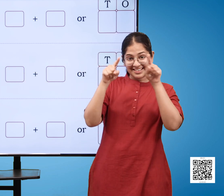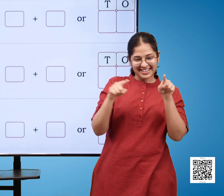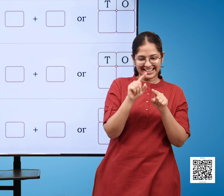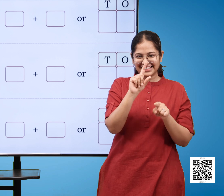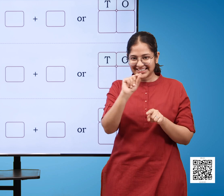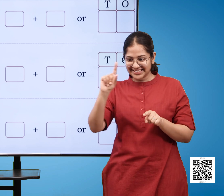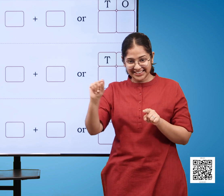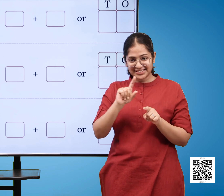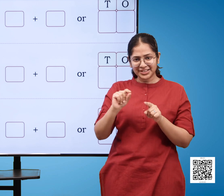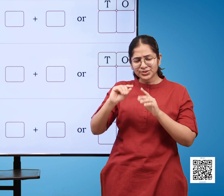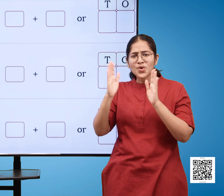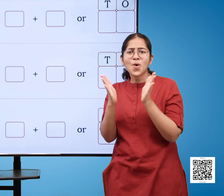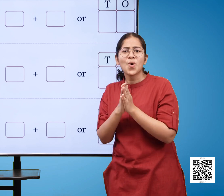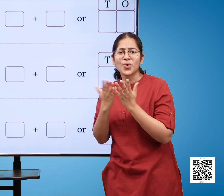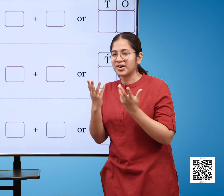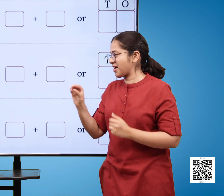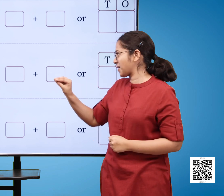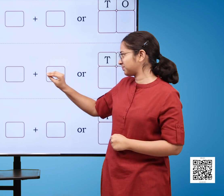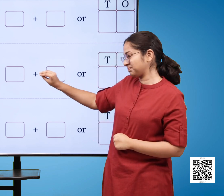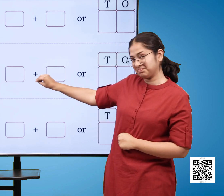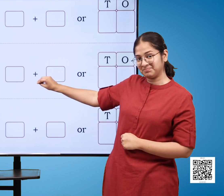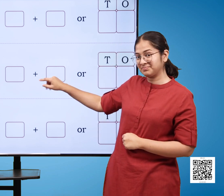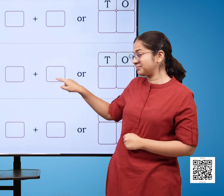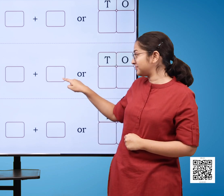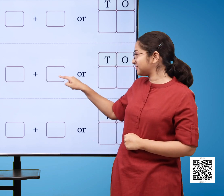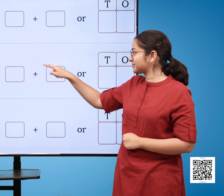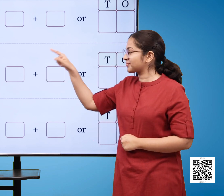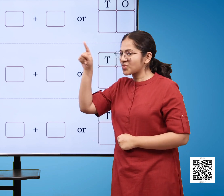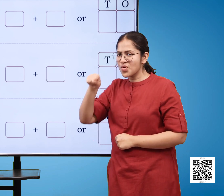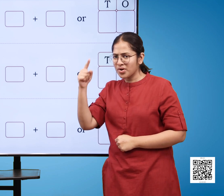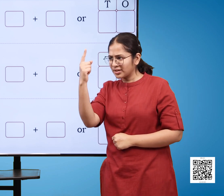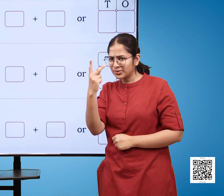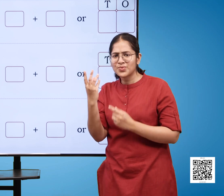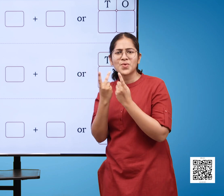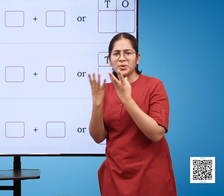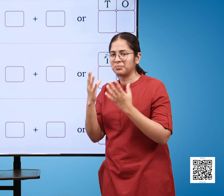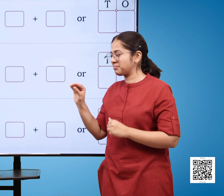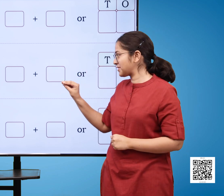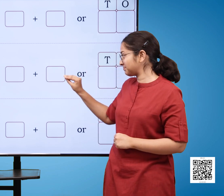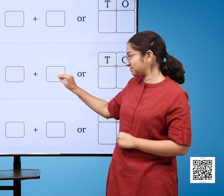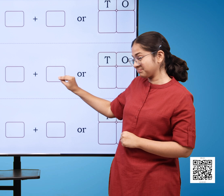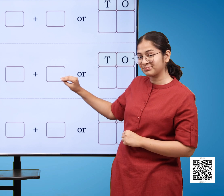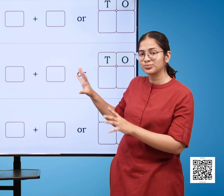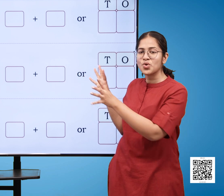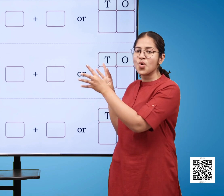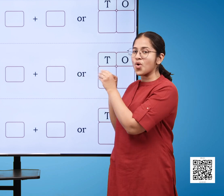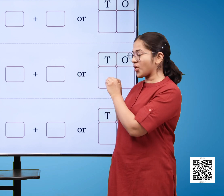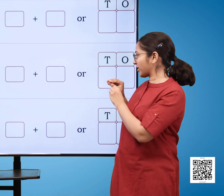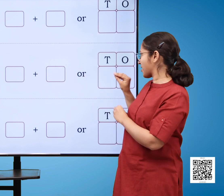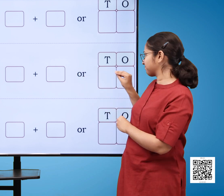blank ones which is equal to blank plus blank or t blank o